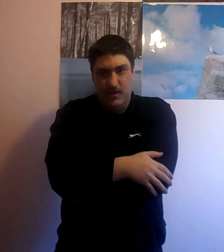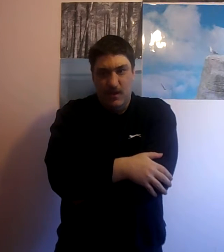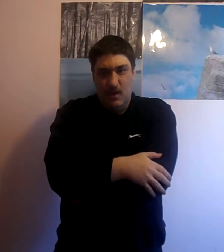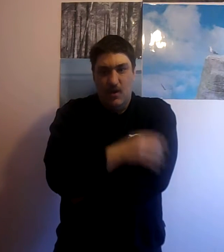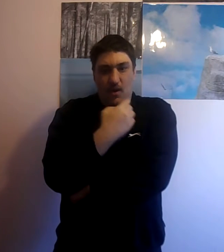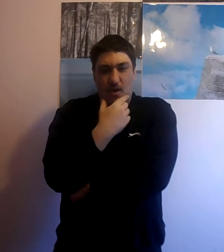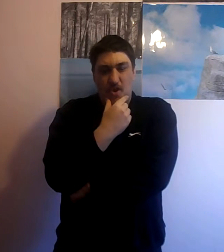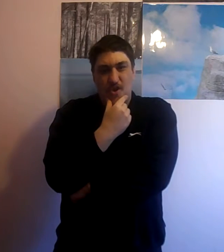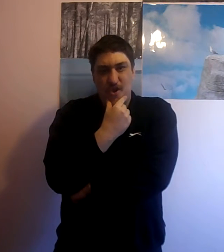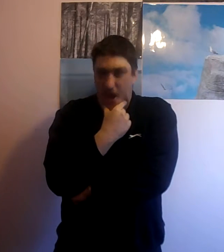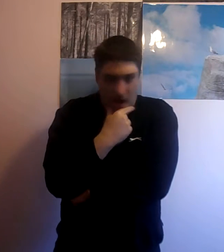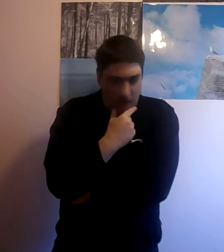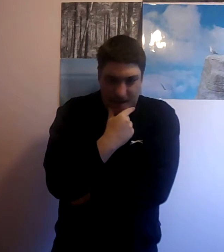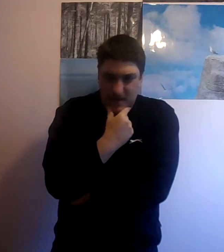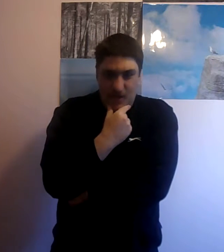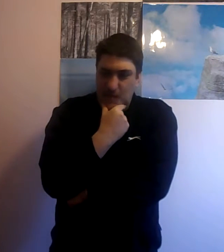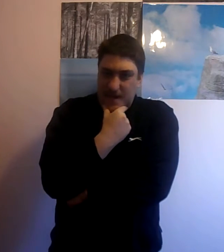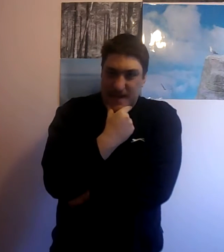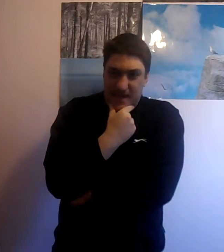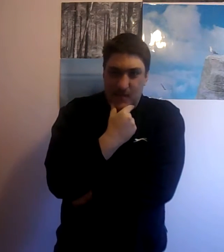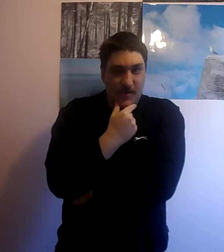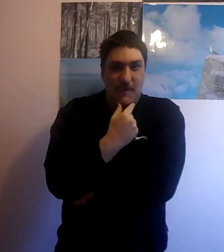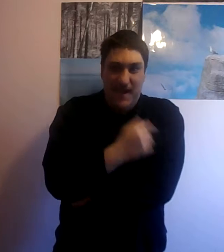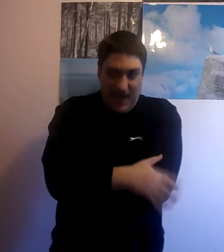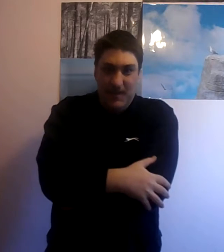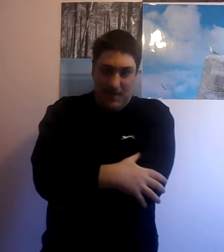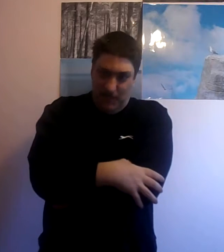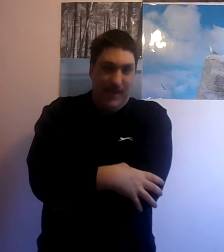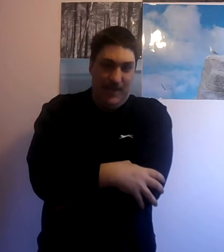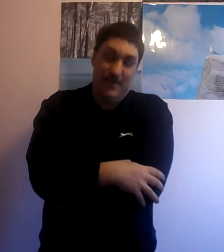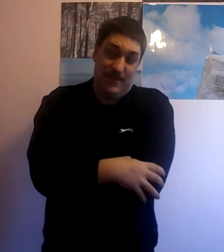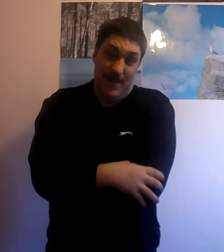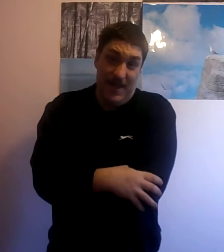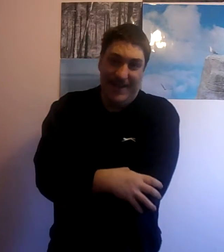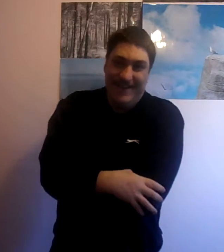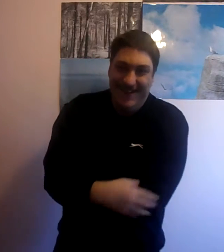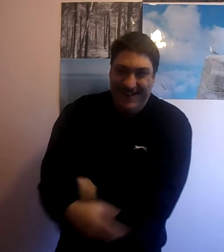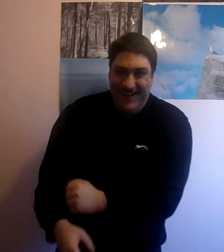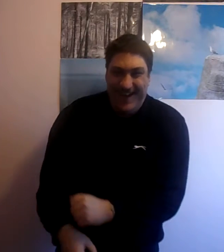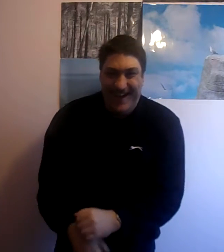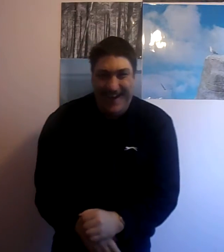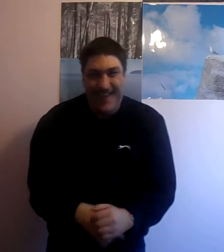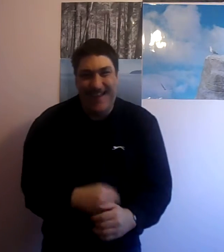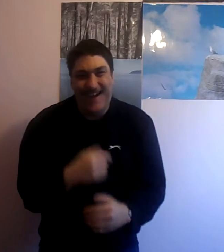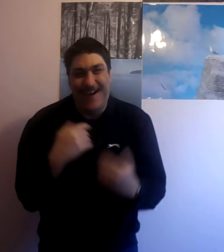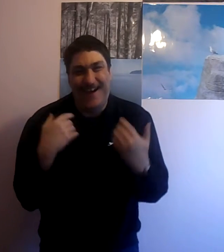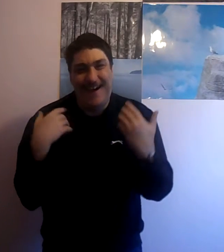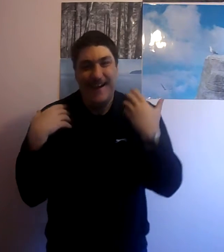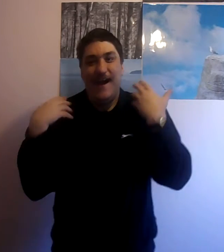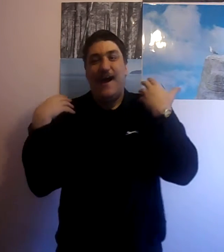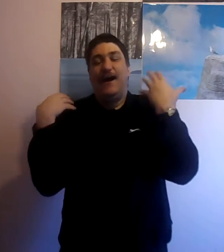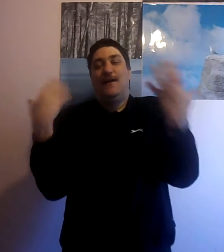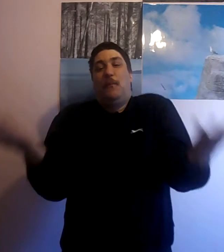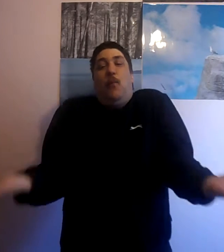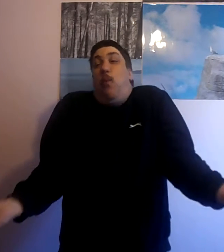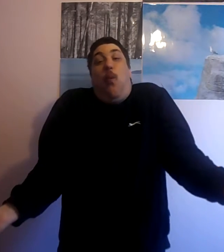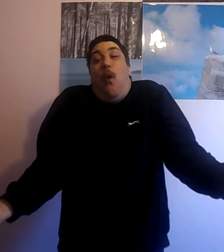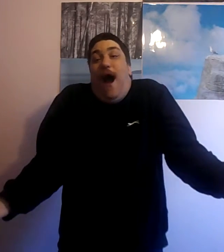no that's too easy we'll make it completely insane why